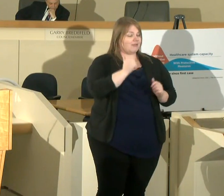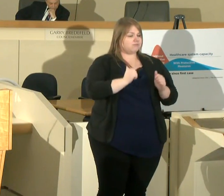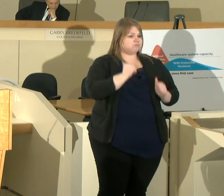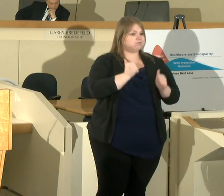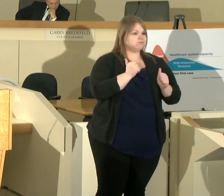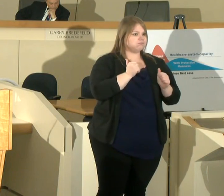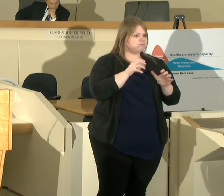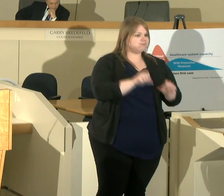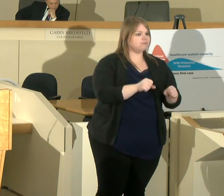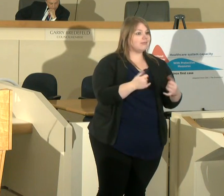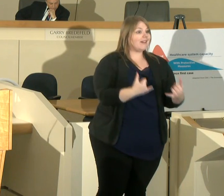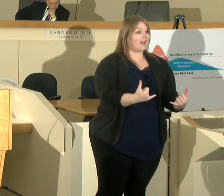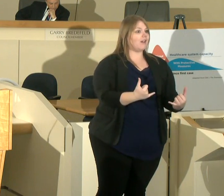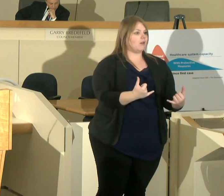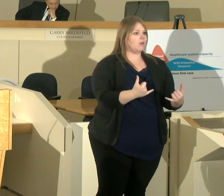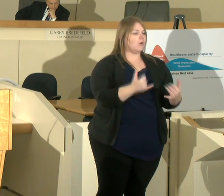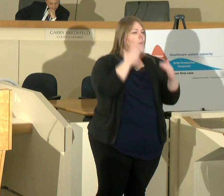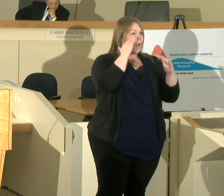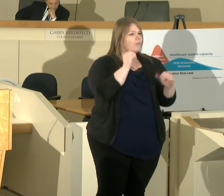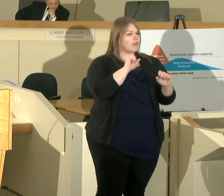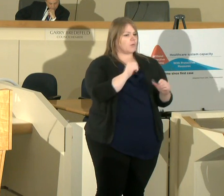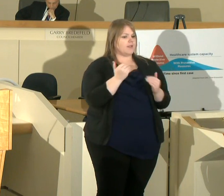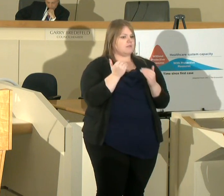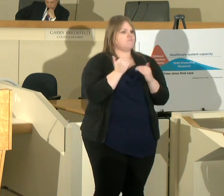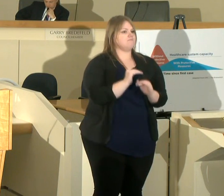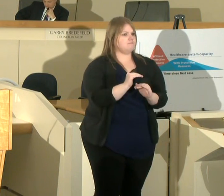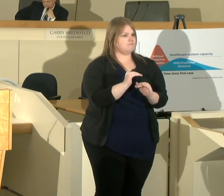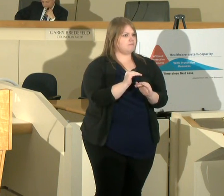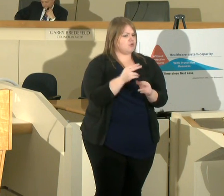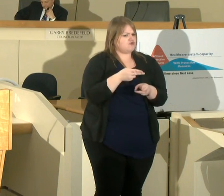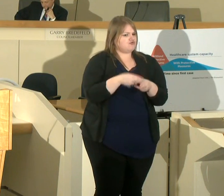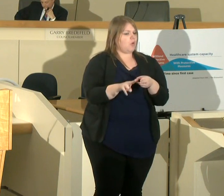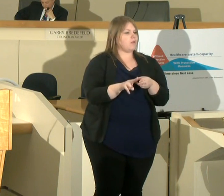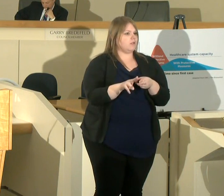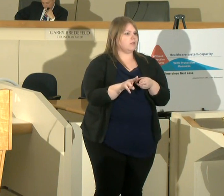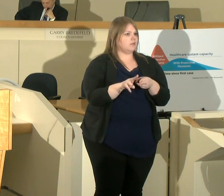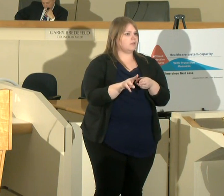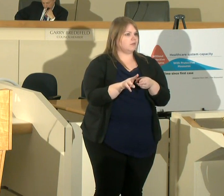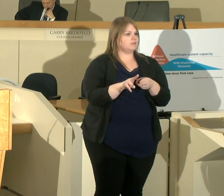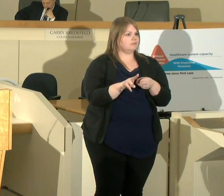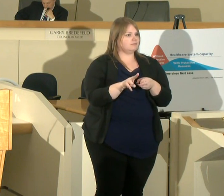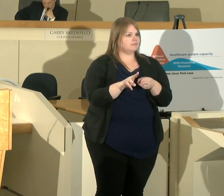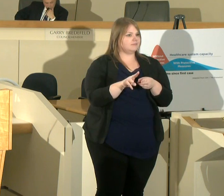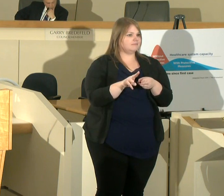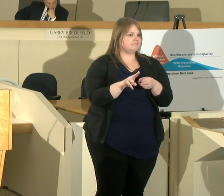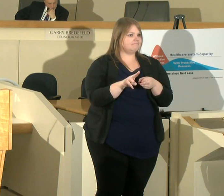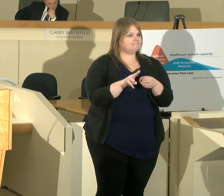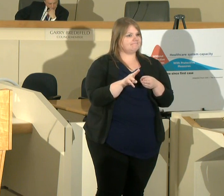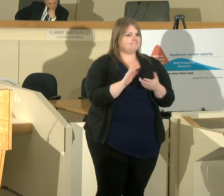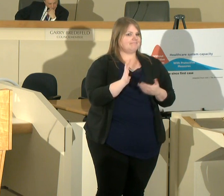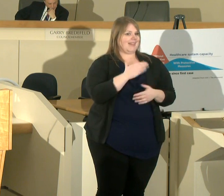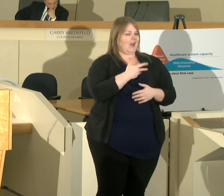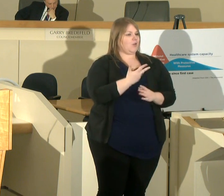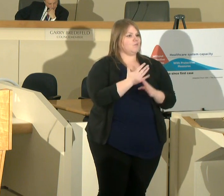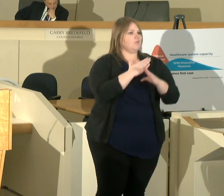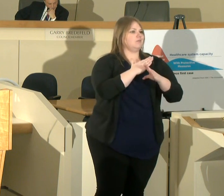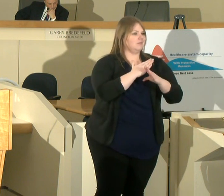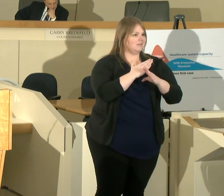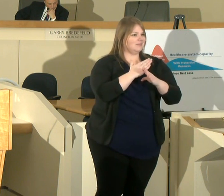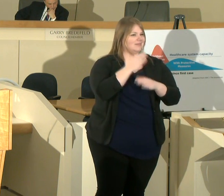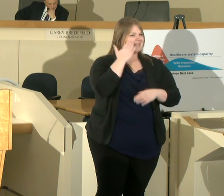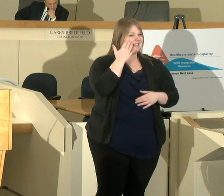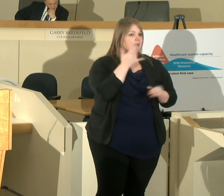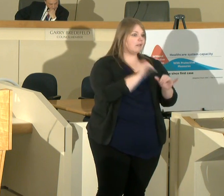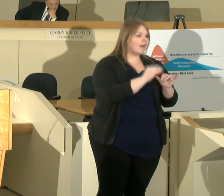shorten the duration that we're going to take this these these burden of staying home